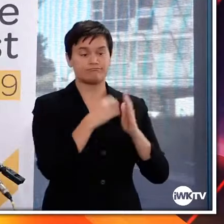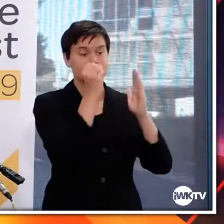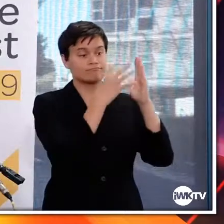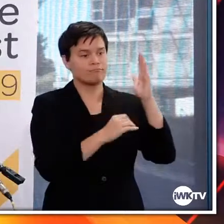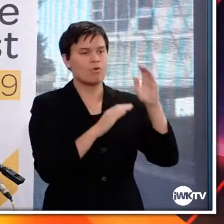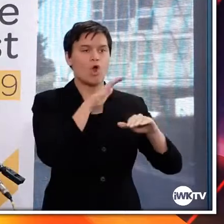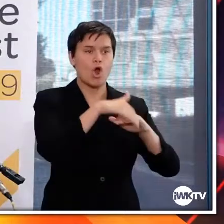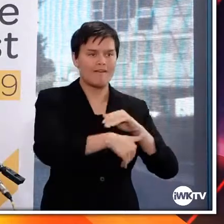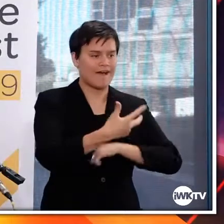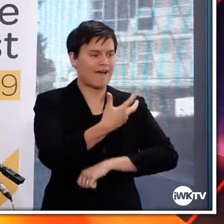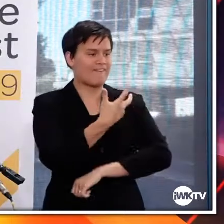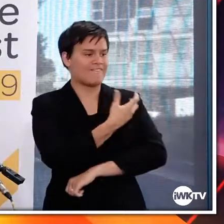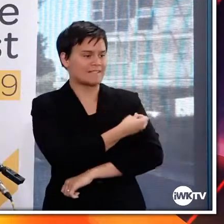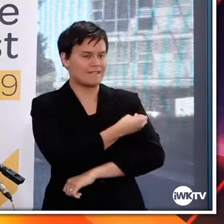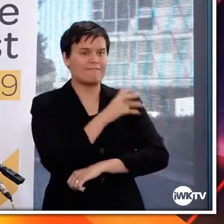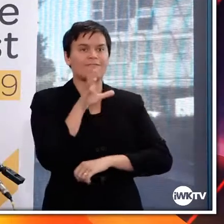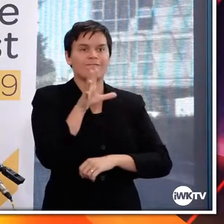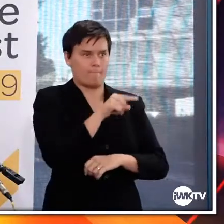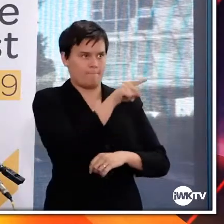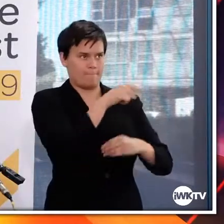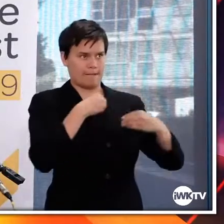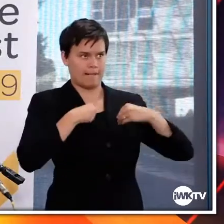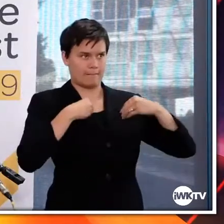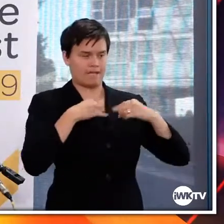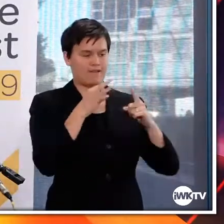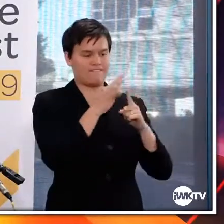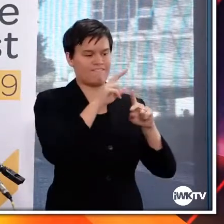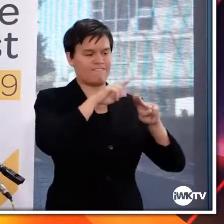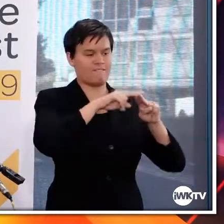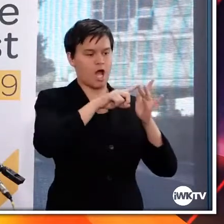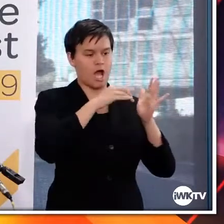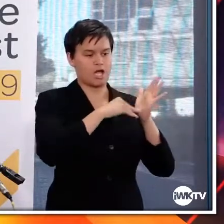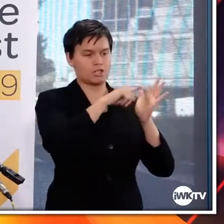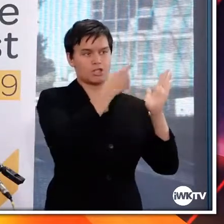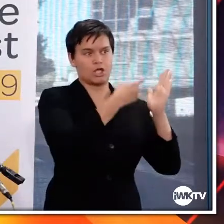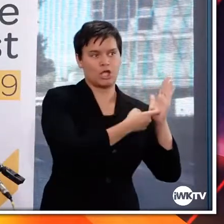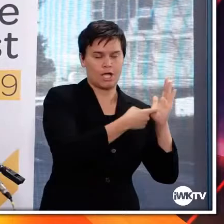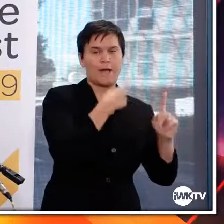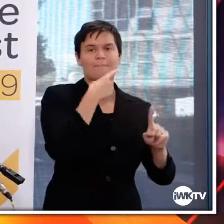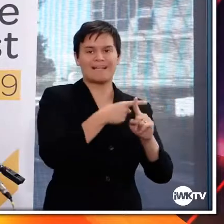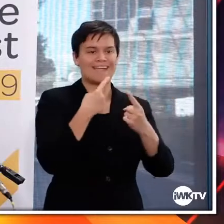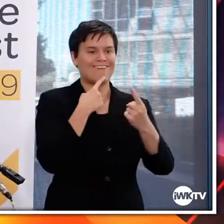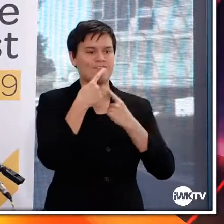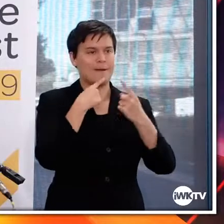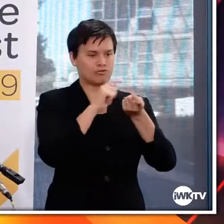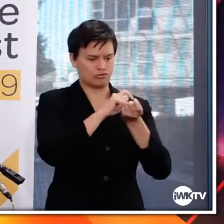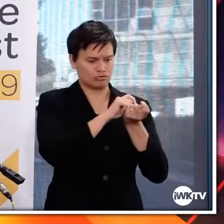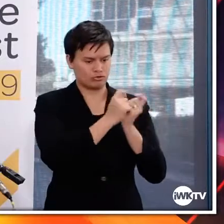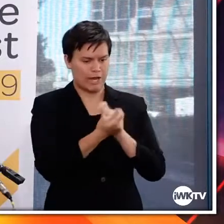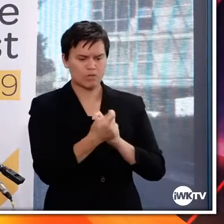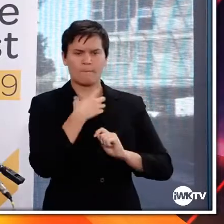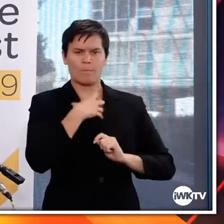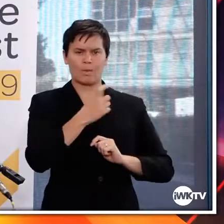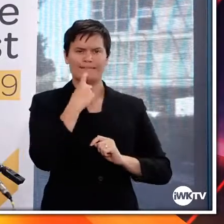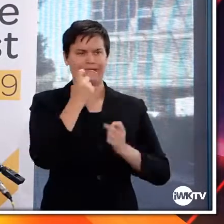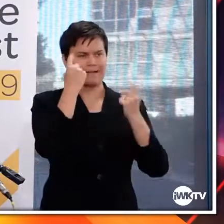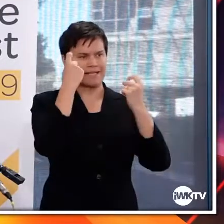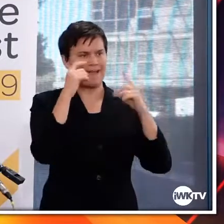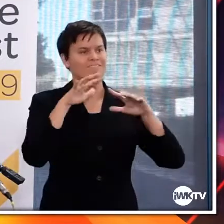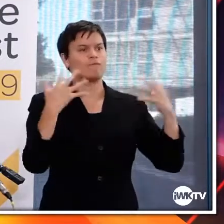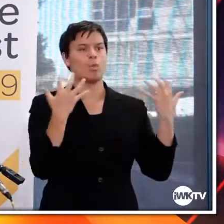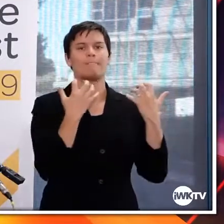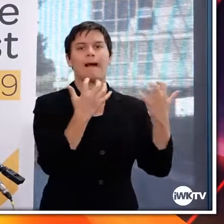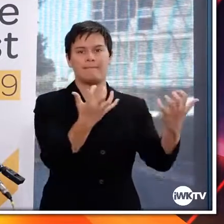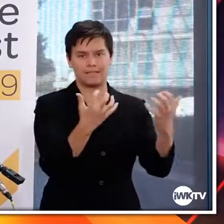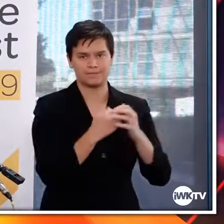also some information that's specifically written for consumers to give them information about the vaccine. And we've also published